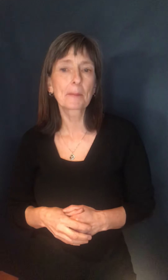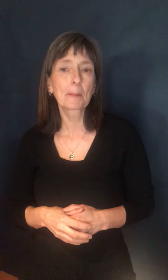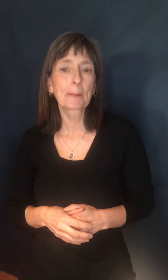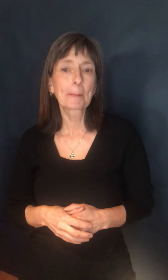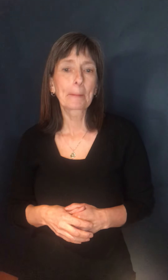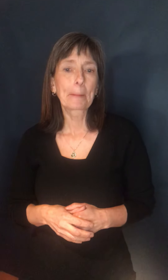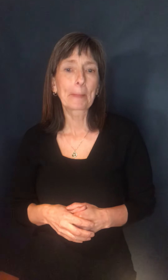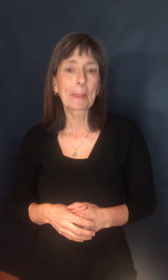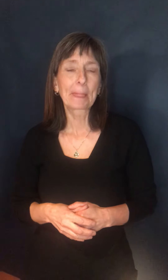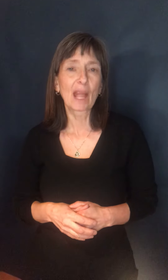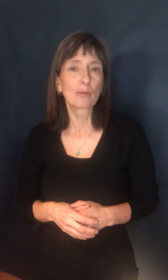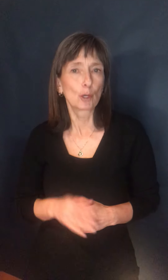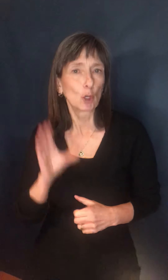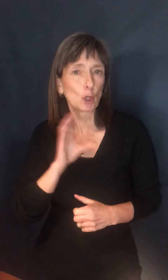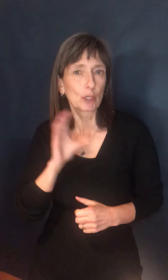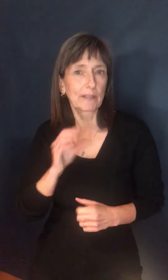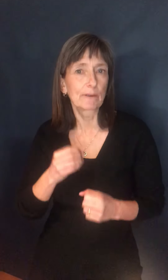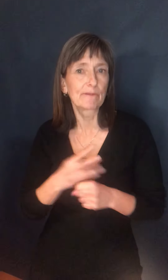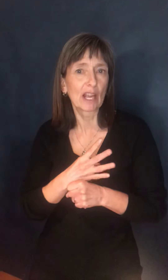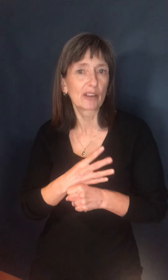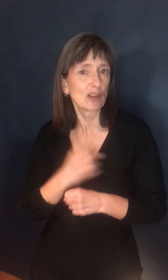actively looking for it as much as possible.